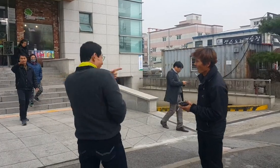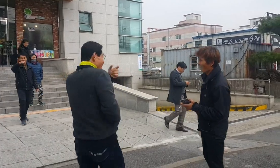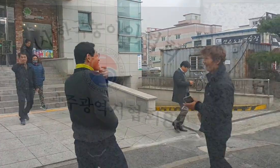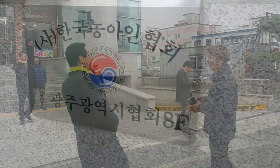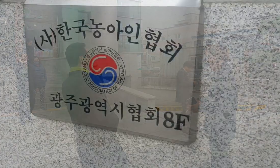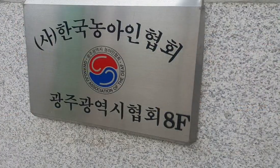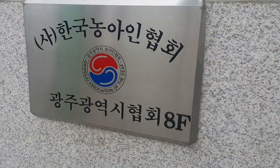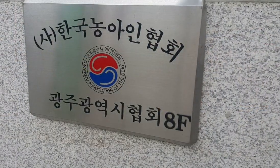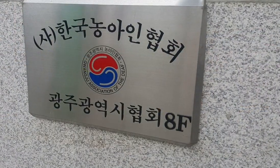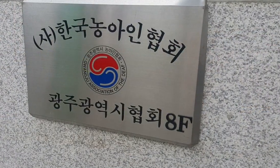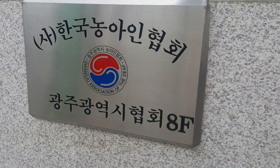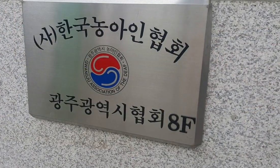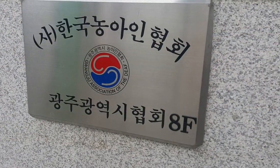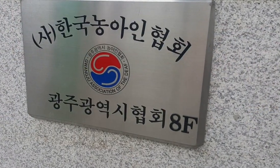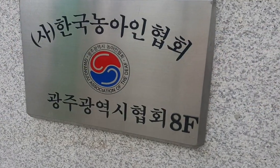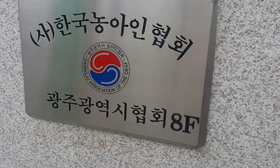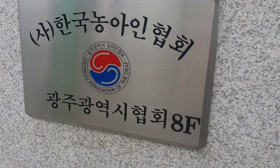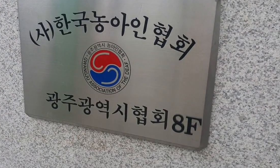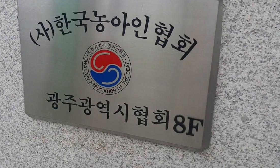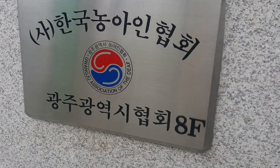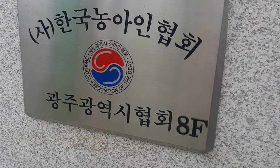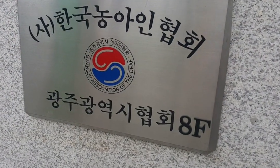so so What do know?